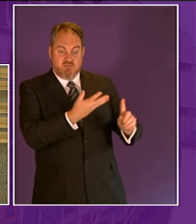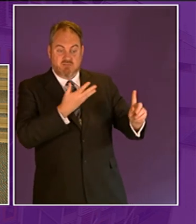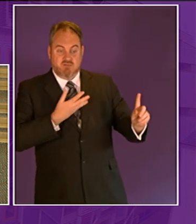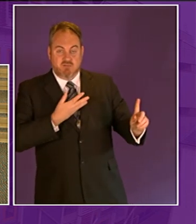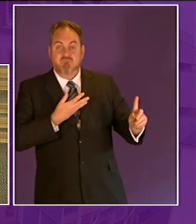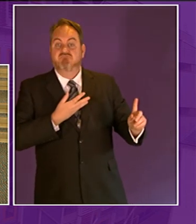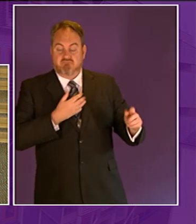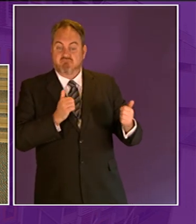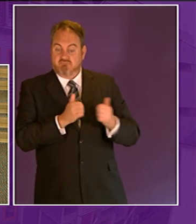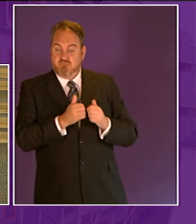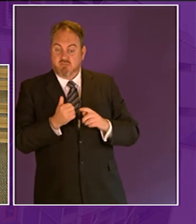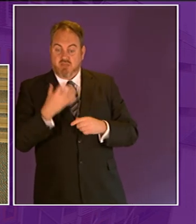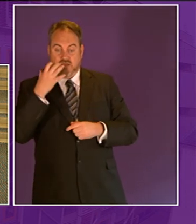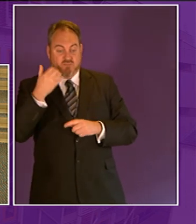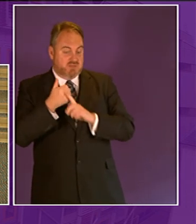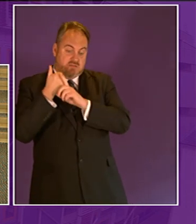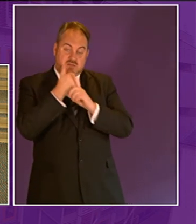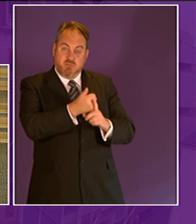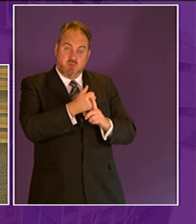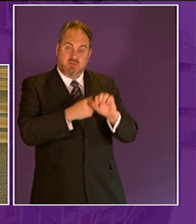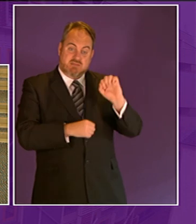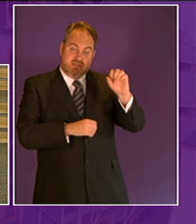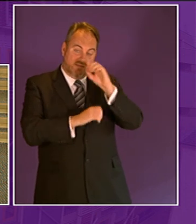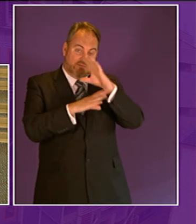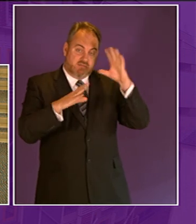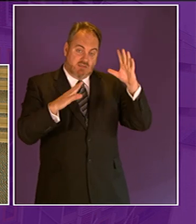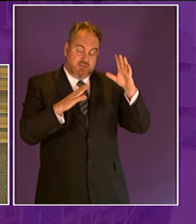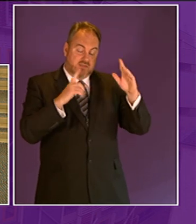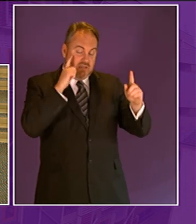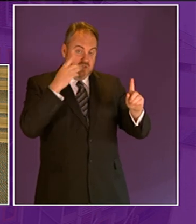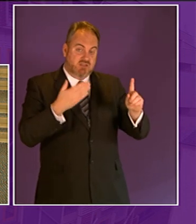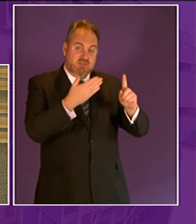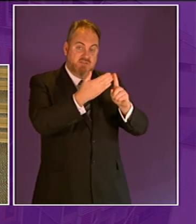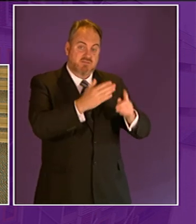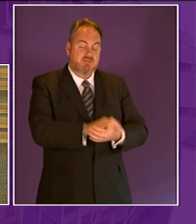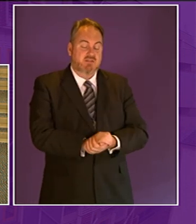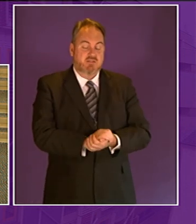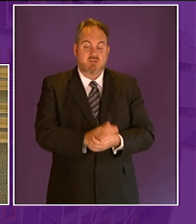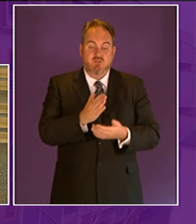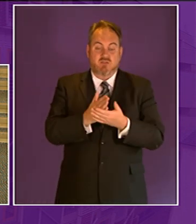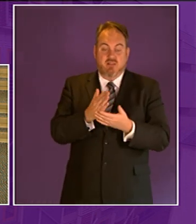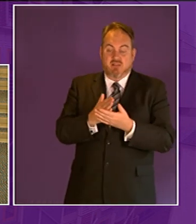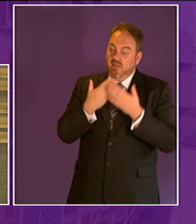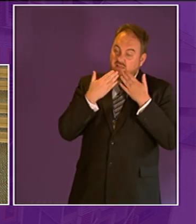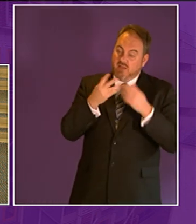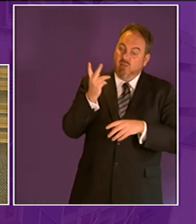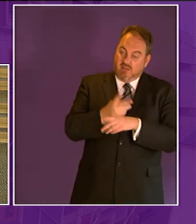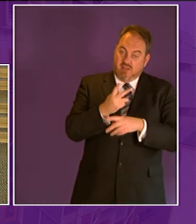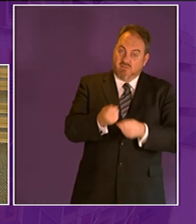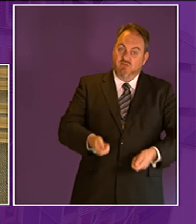has and that we're seeking to drive forward in partnership with local authorities and other providers and i thank him again for bringing this debate to the chamber